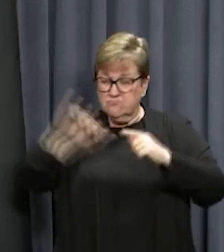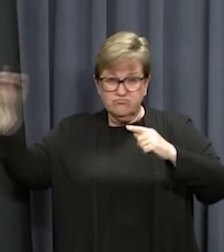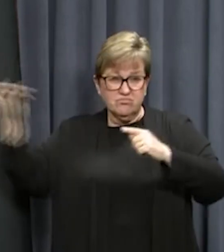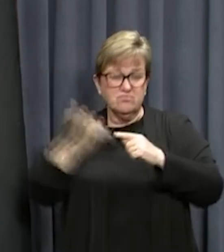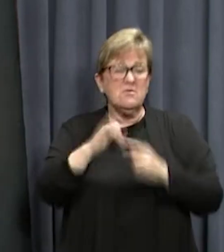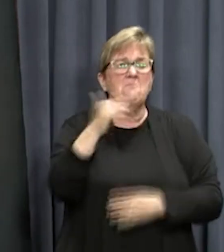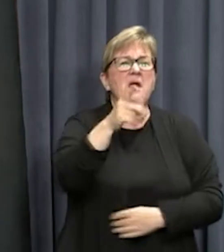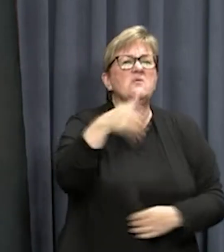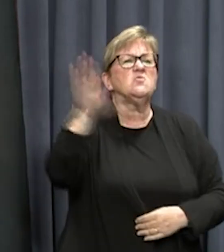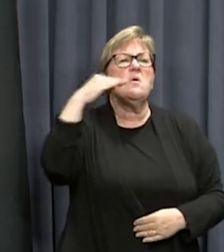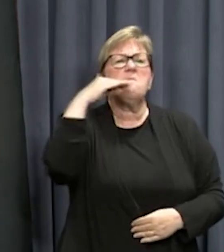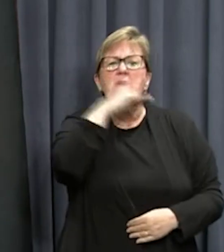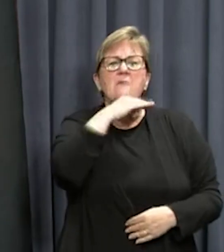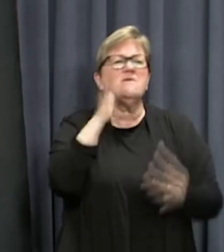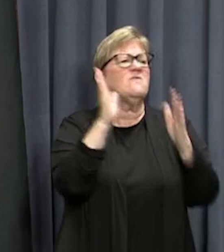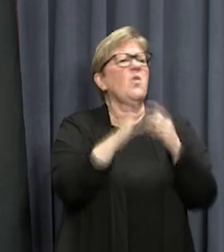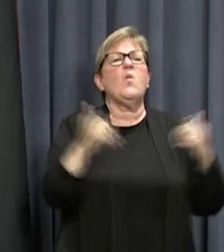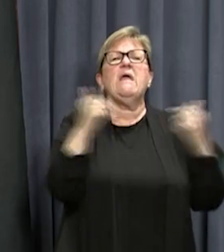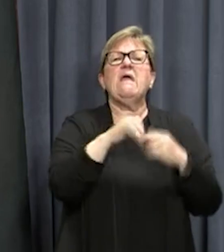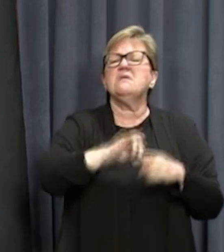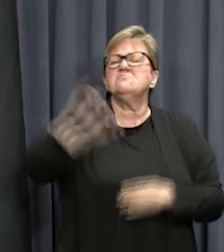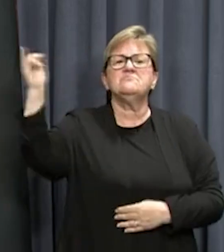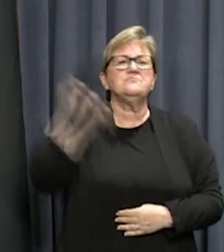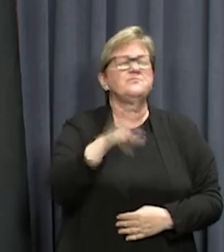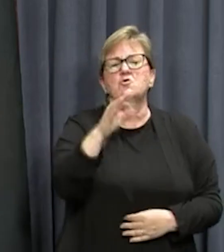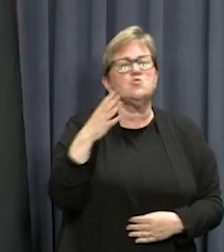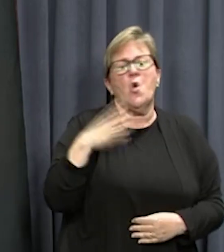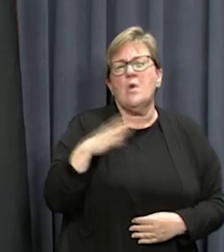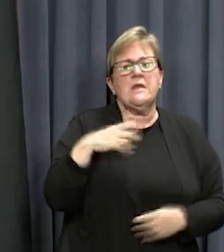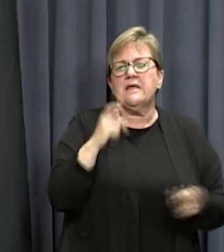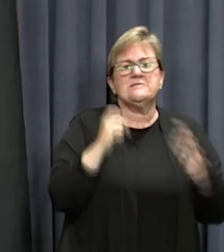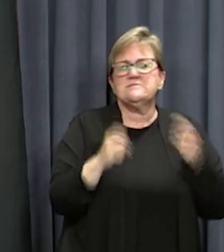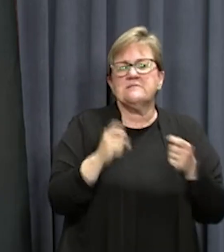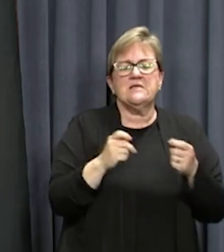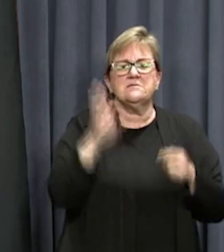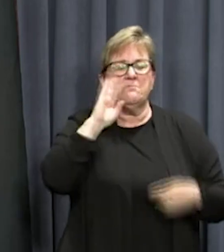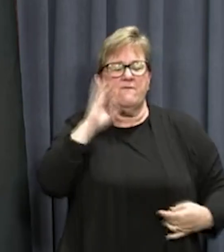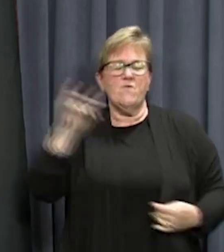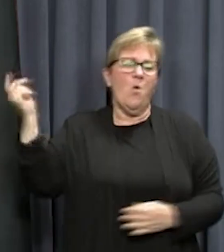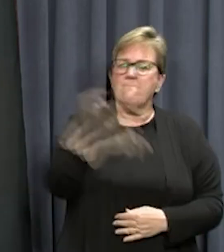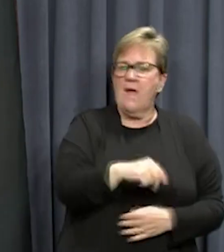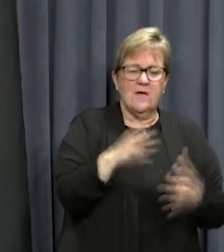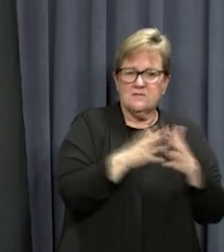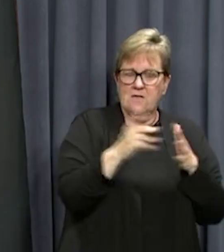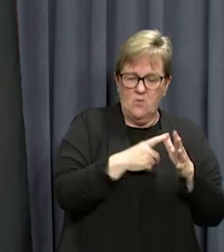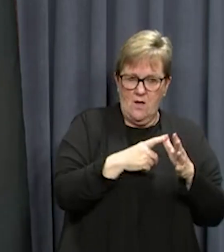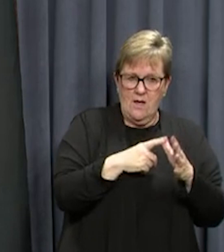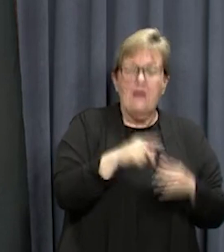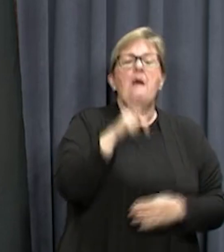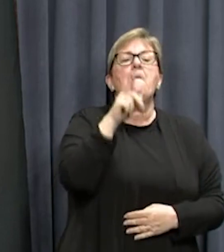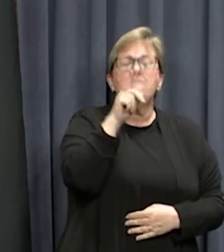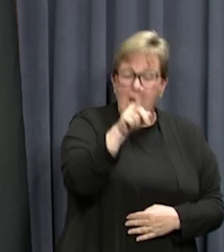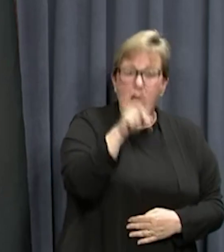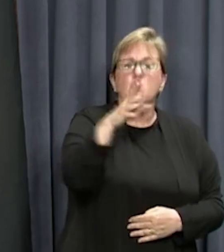for example, going to Melbourne for the weekend, you will not need to undertake a test before returning to WA, but you will